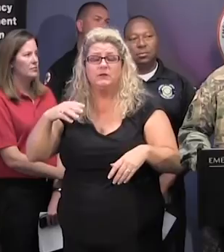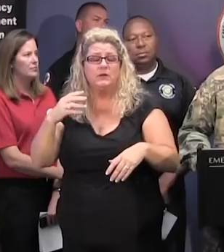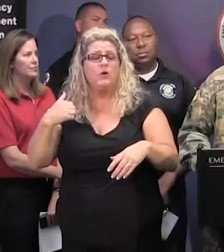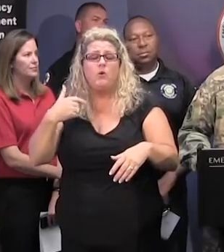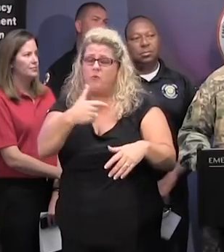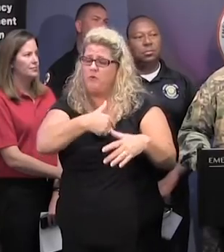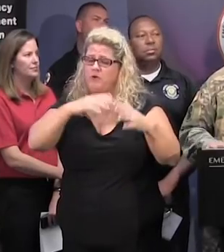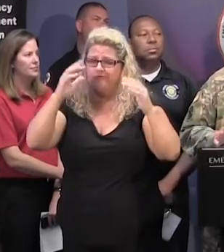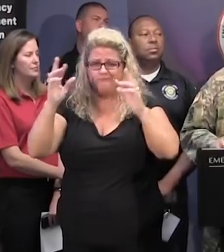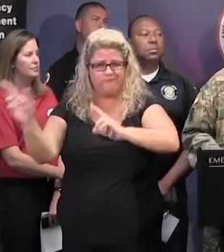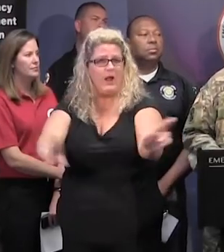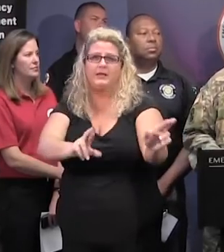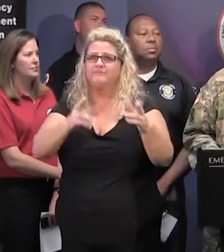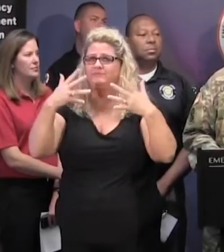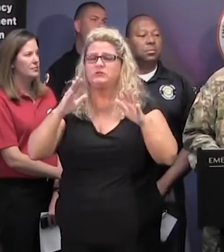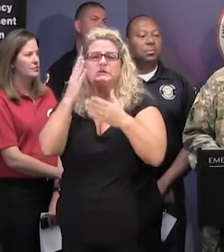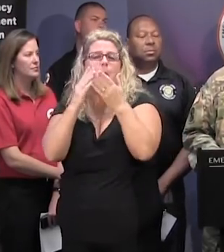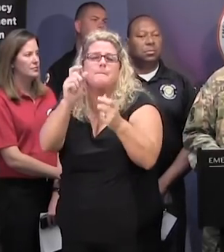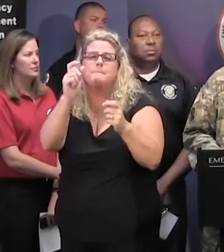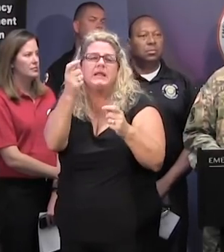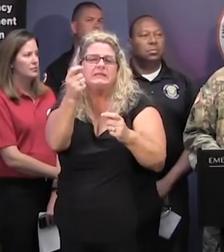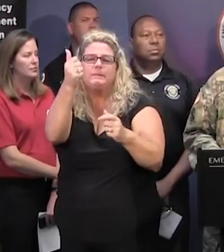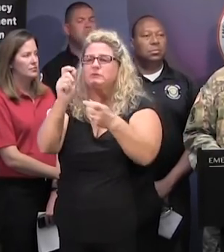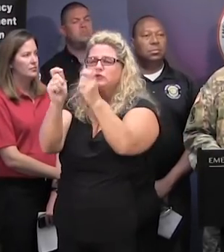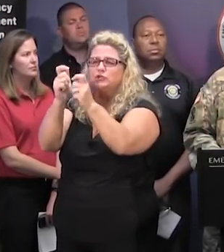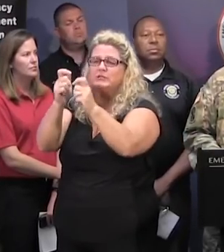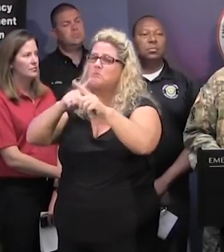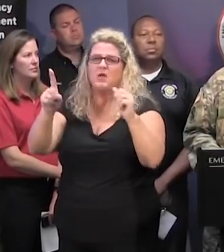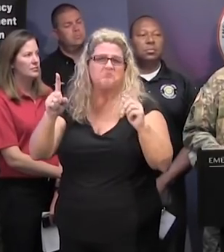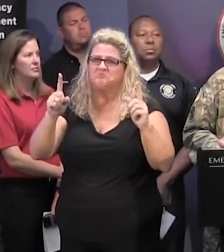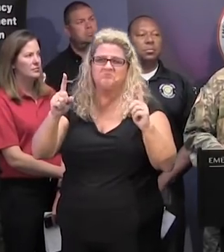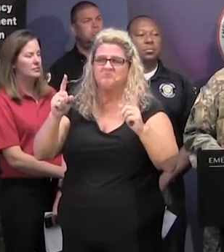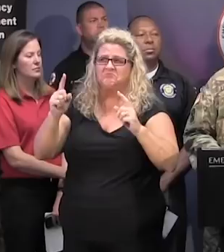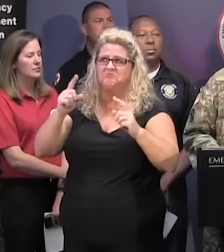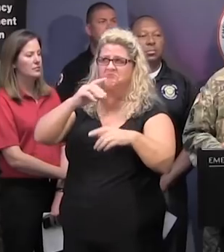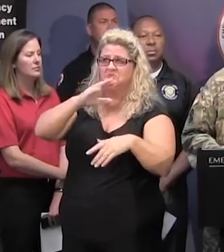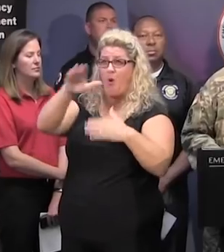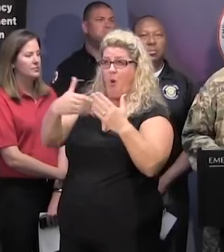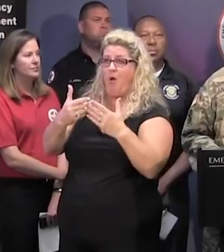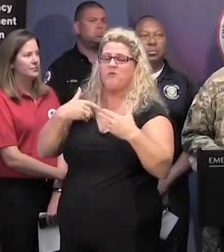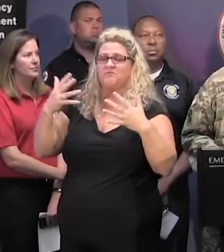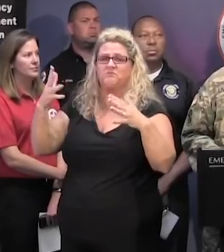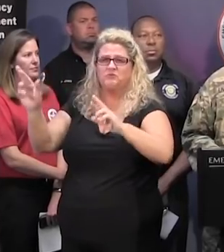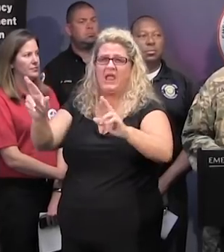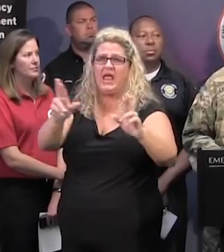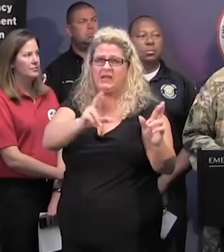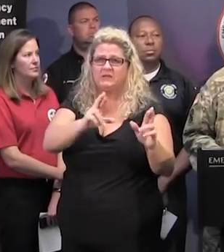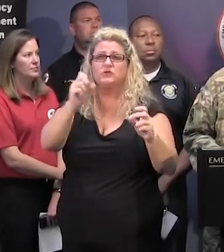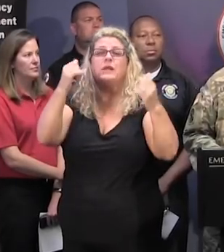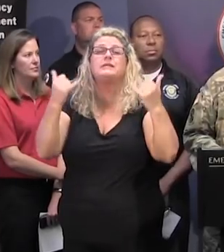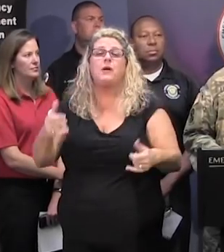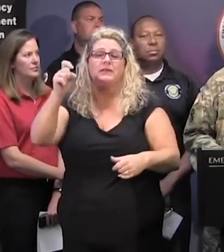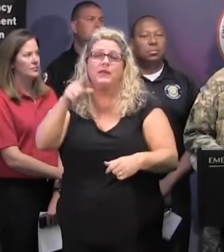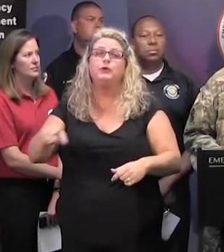we are set. We maybe have a few minor adjustments, but we're set, ready for this storm. We need the rest of Team South Carolina, the